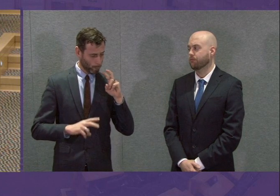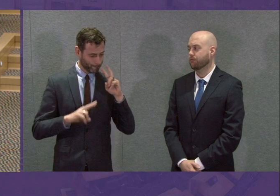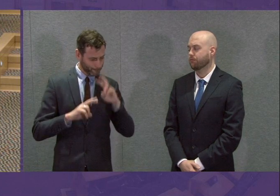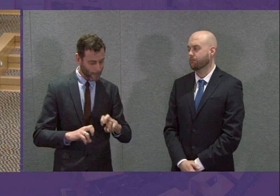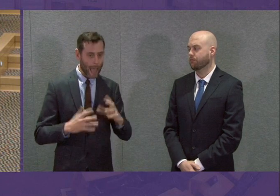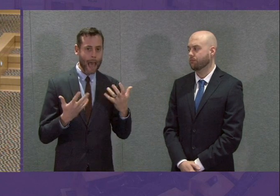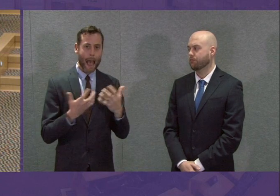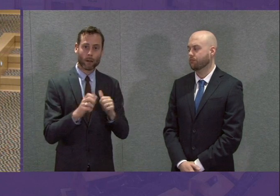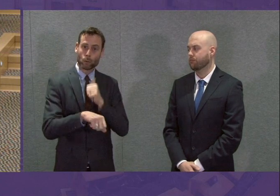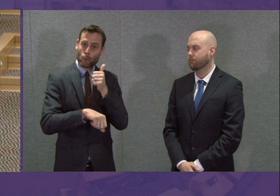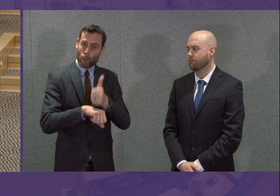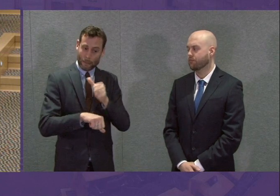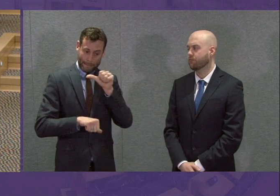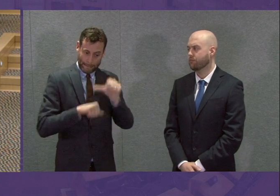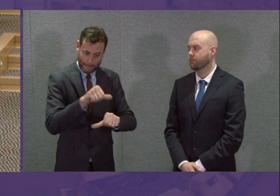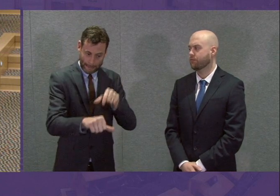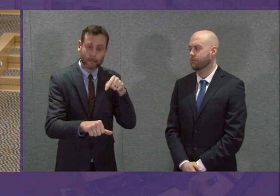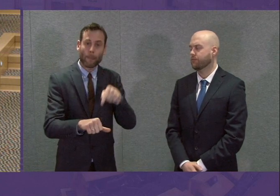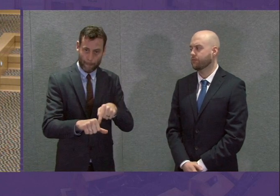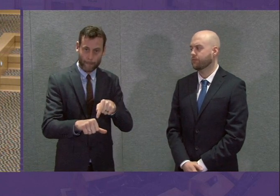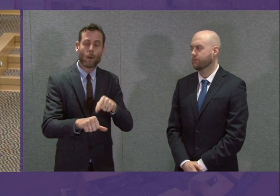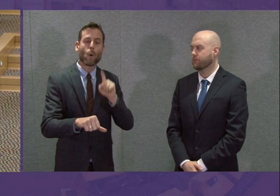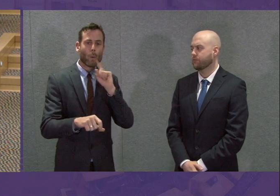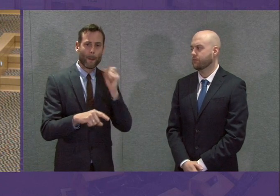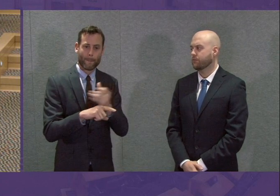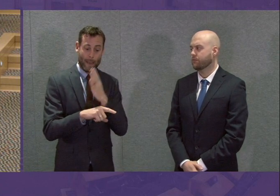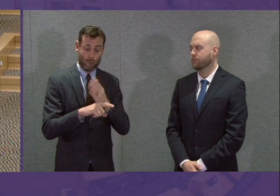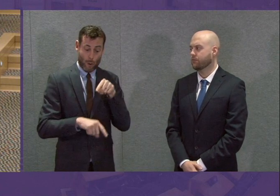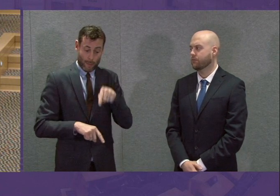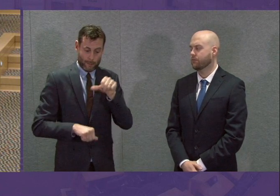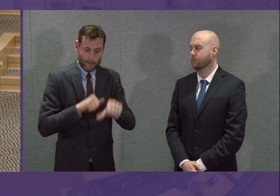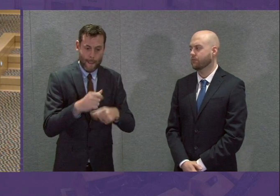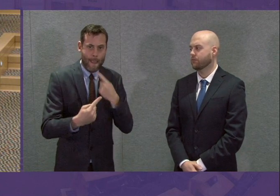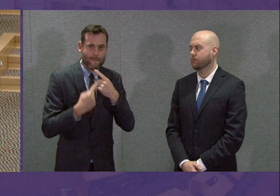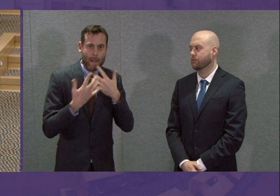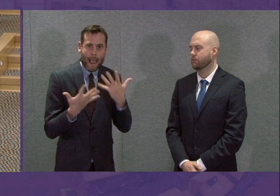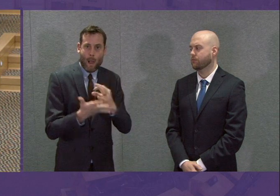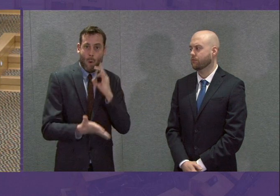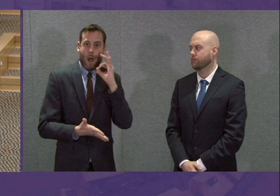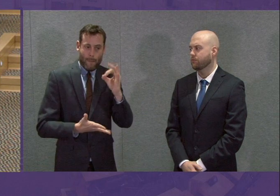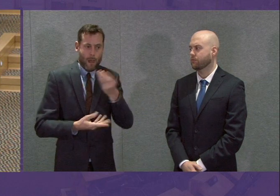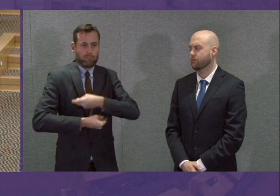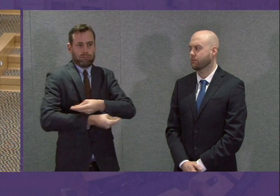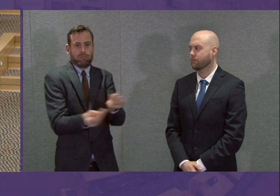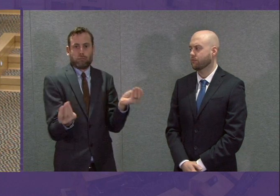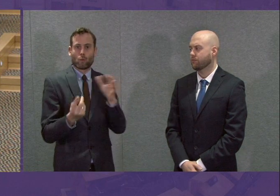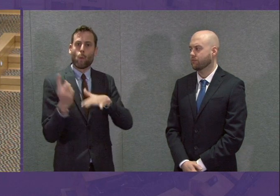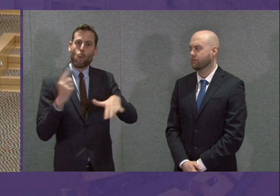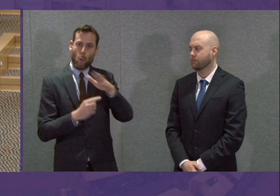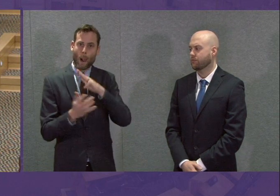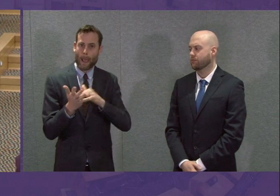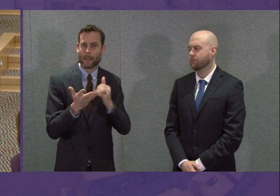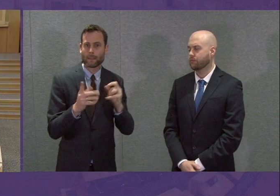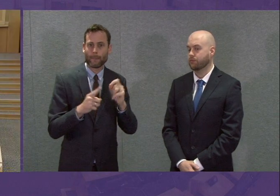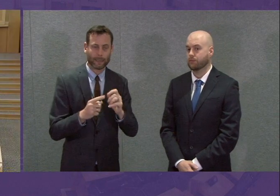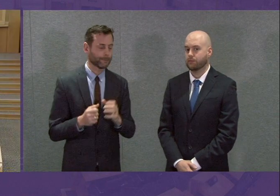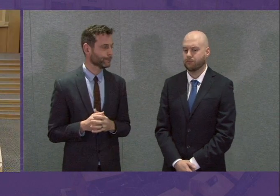that information and guidance is distributed to MSPs and indeed to business organisations as soon as we have the detail clarified.